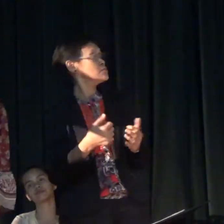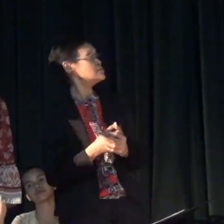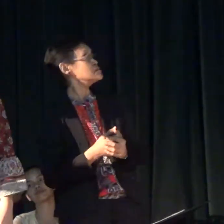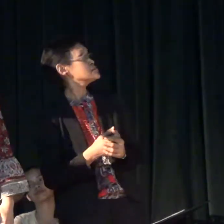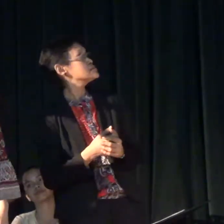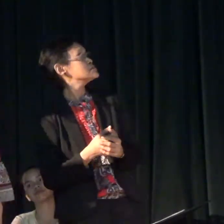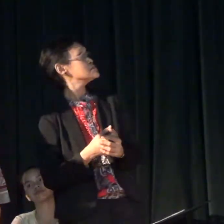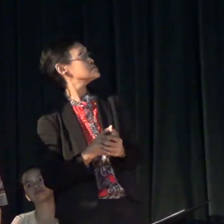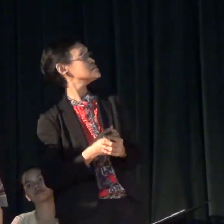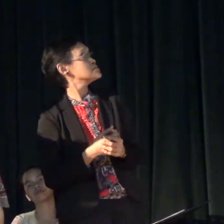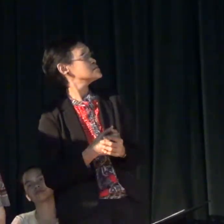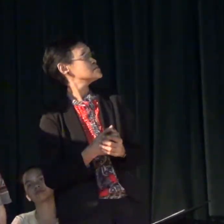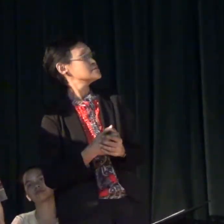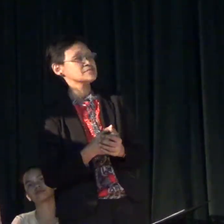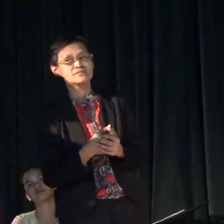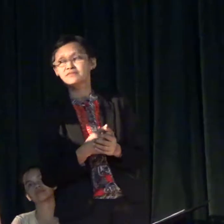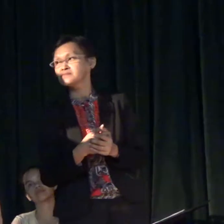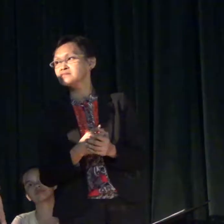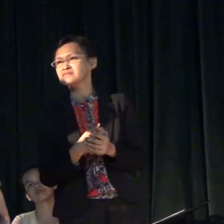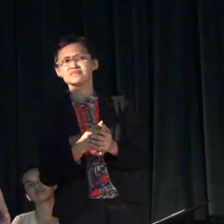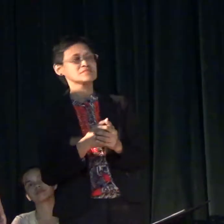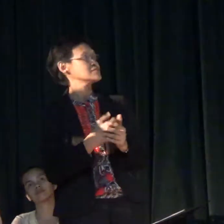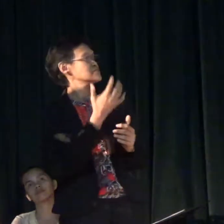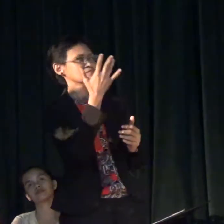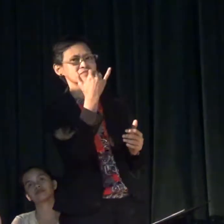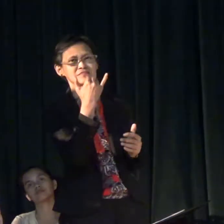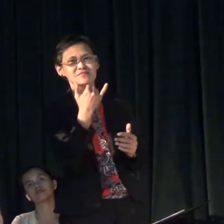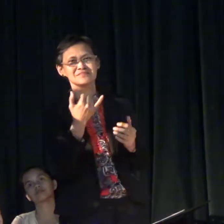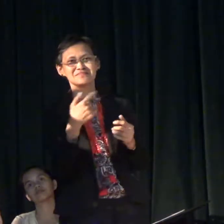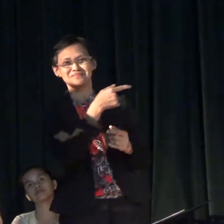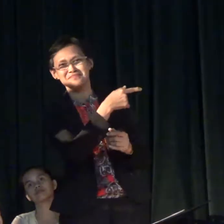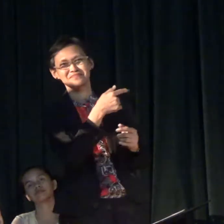Okay, how do you know the stone?